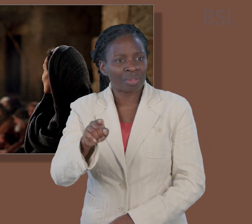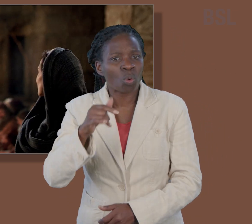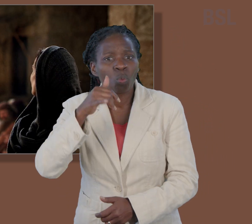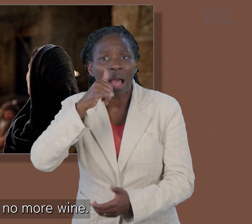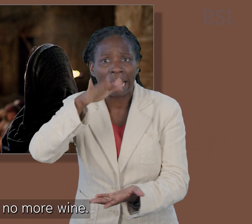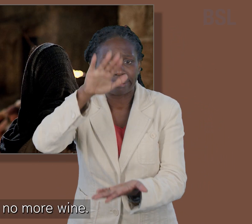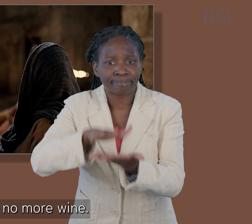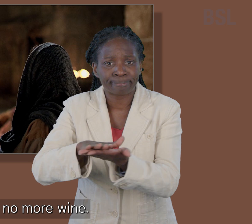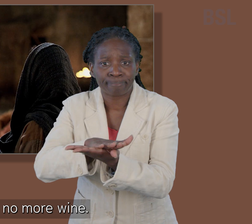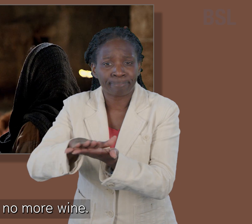They have no more wine